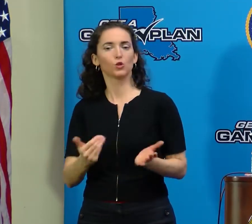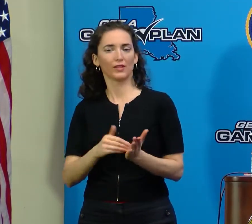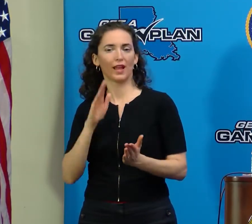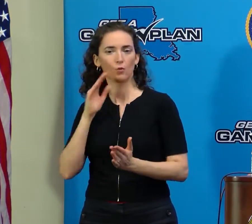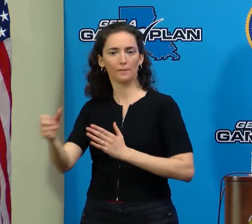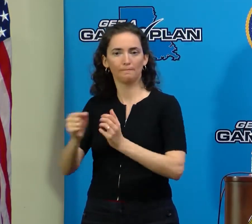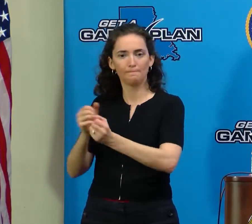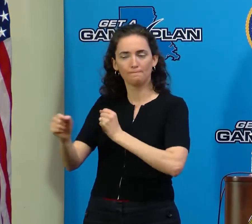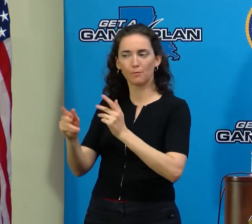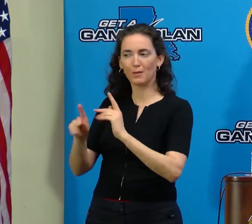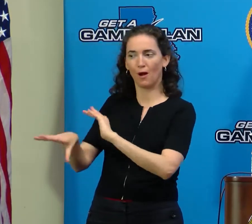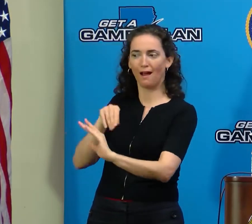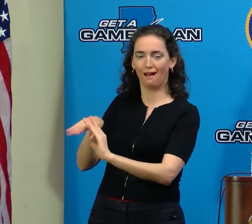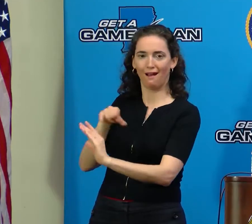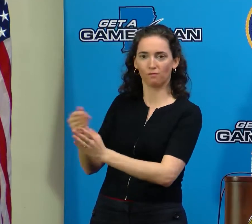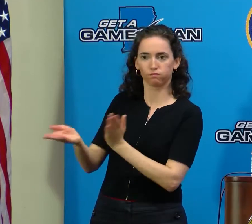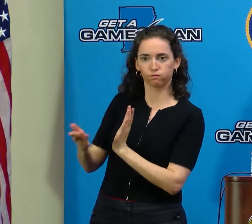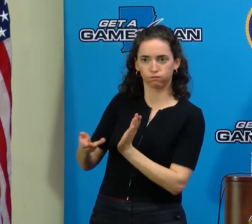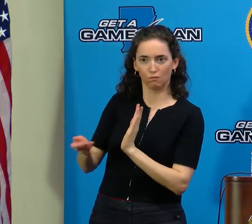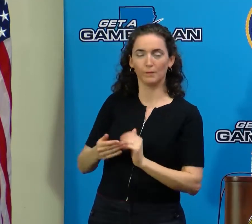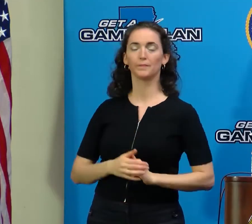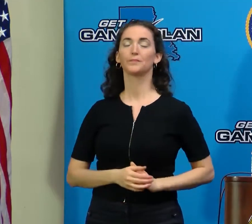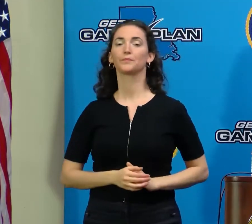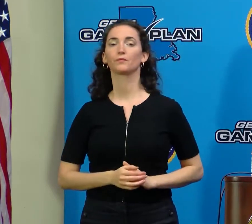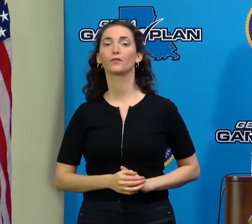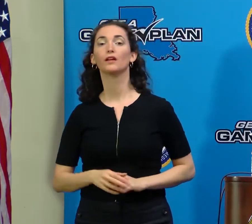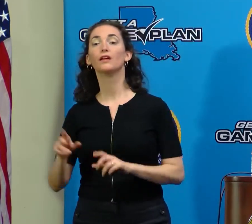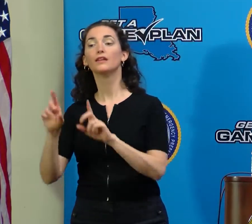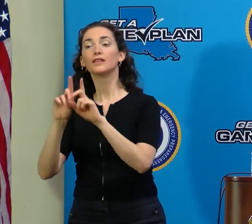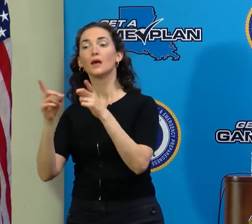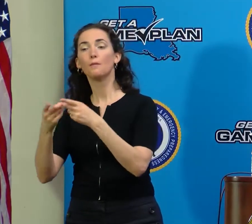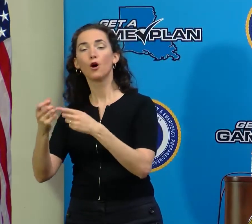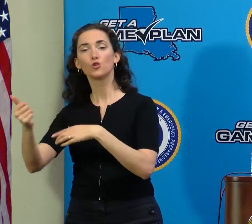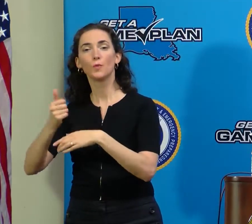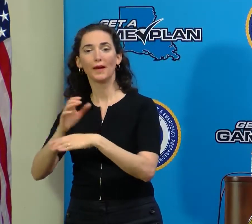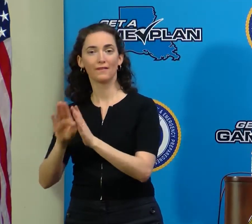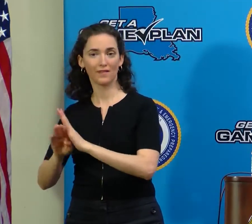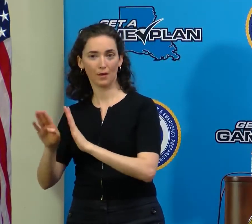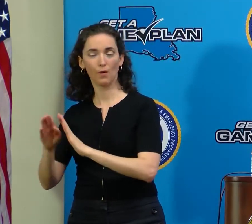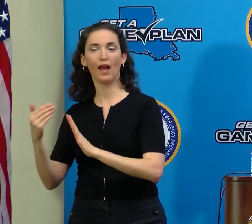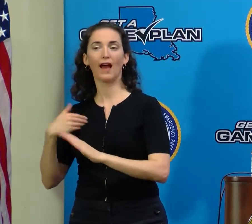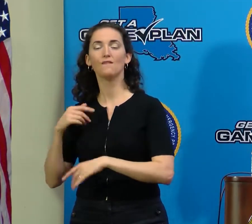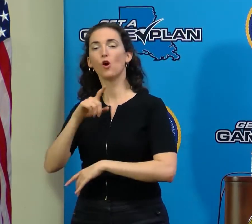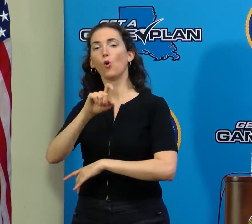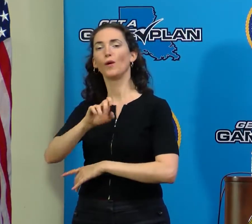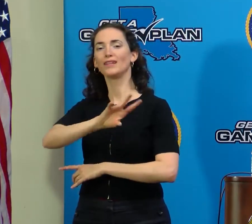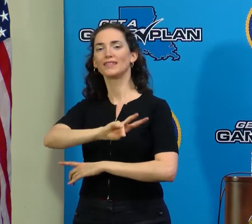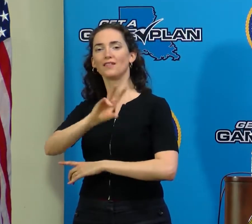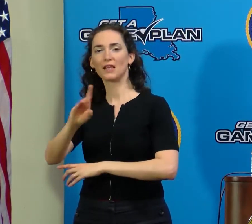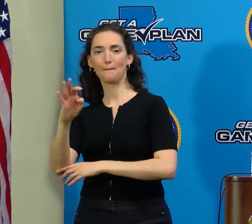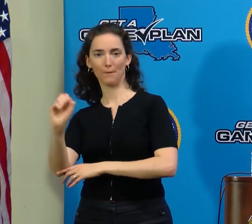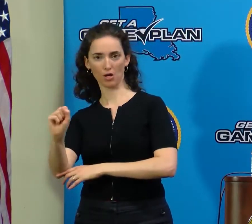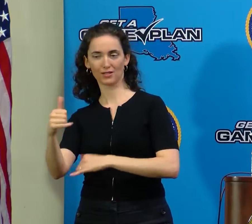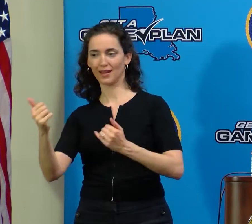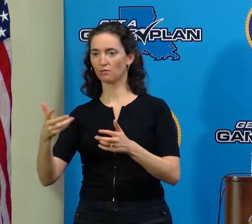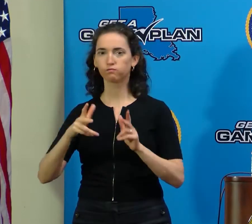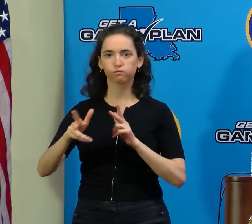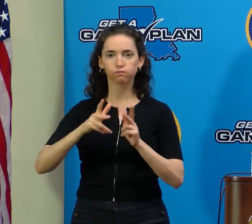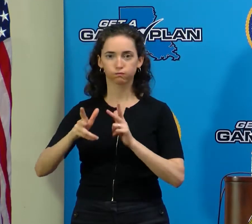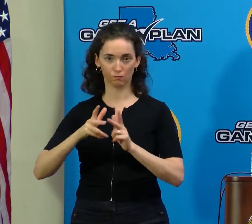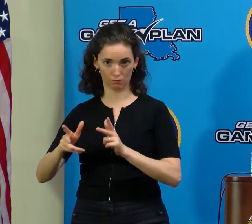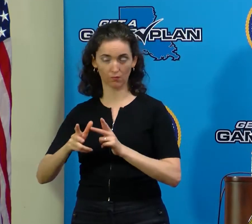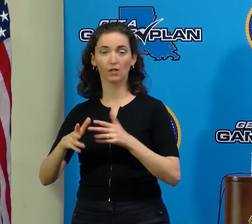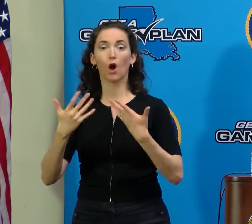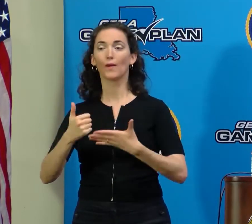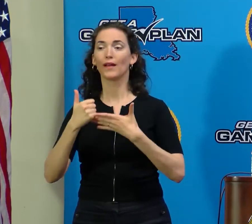The Department of Transportation and Development has 177 buses in operation and so far they have